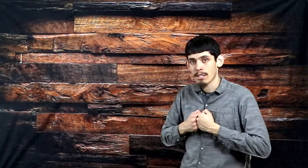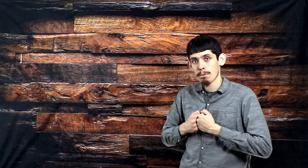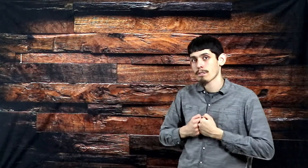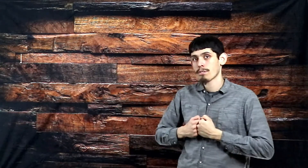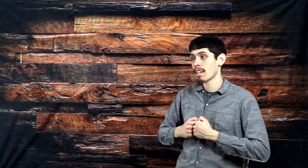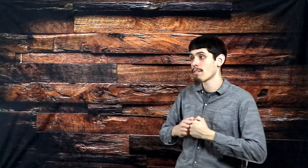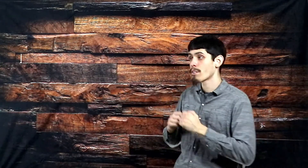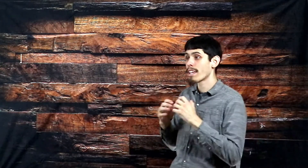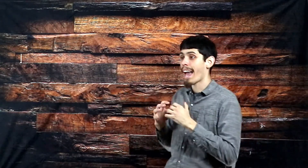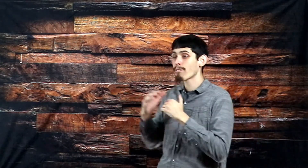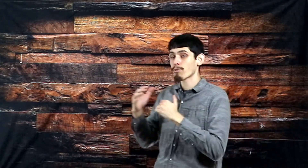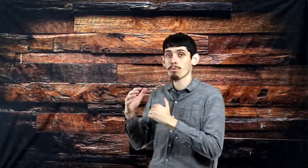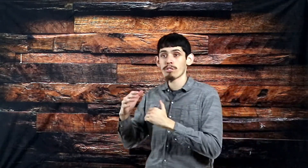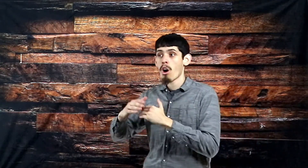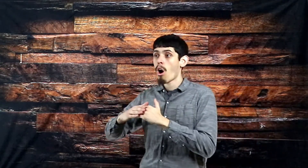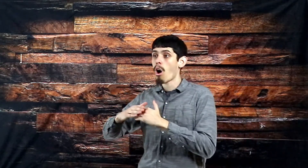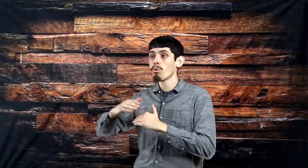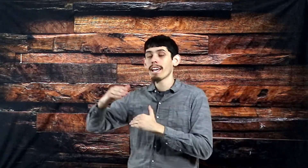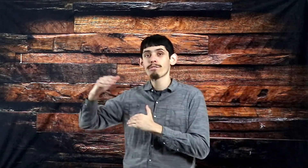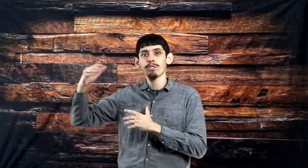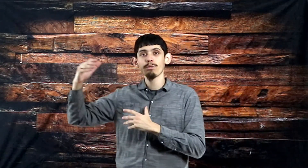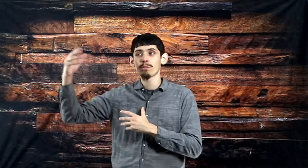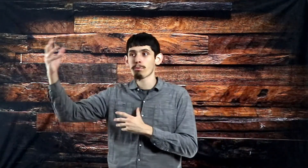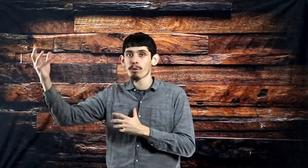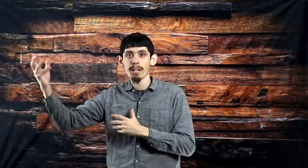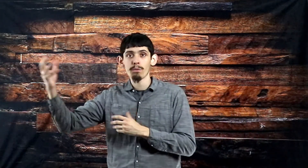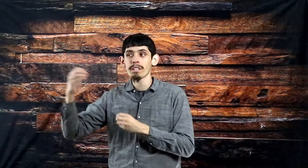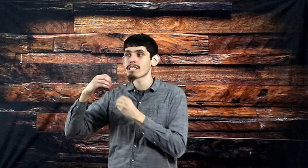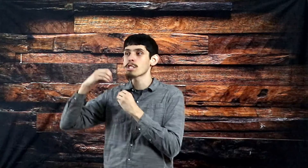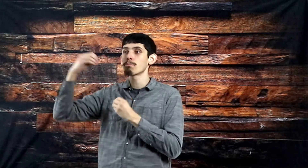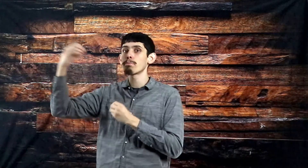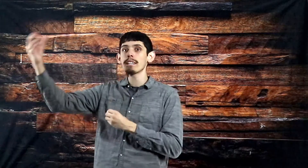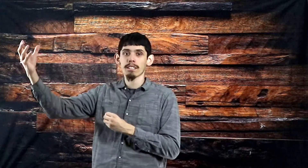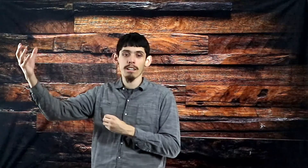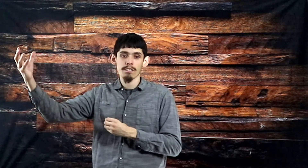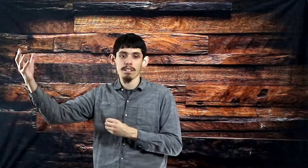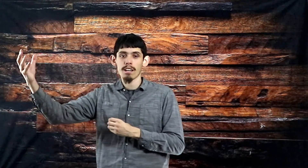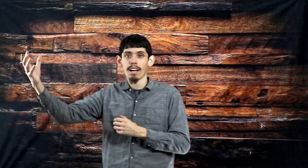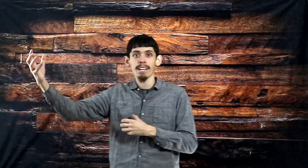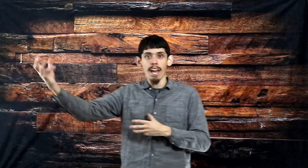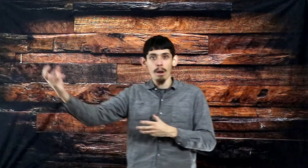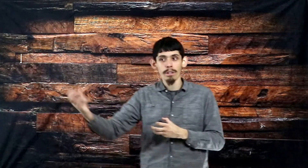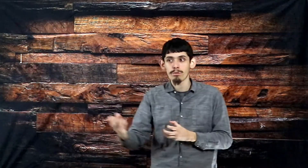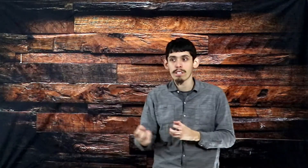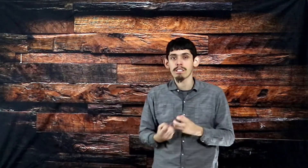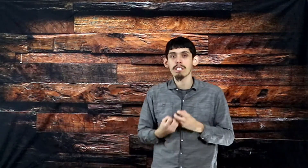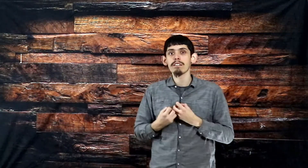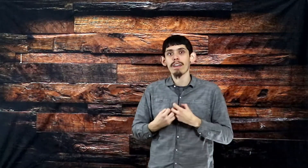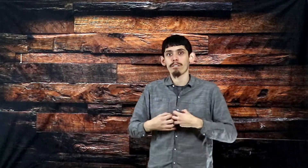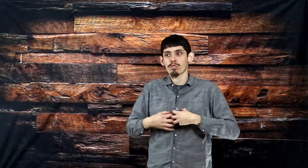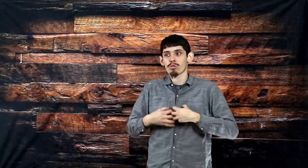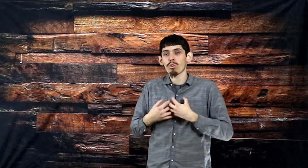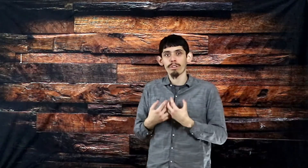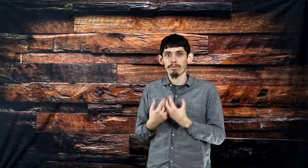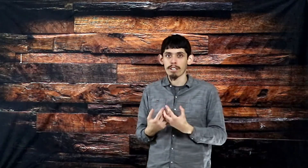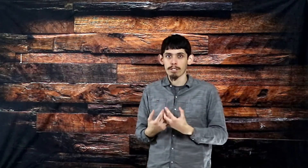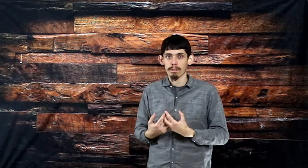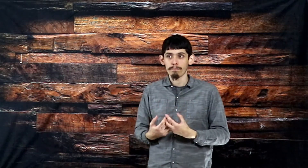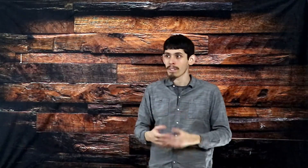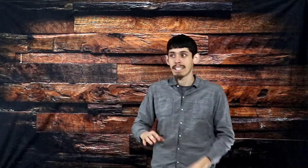personal Savior. And then afterwards, all we have to do is pray. We can speak to God, and we can receive that soul refreshment. He